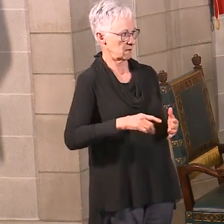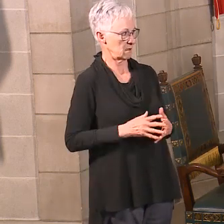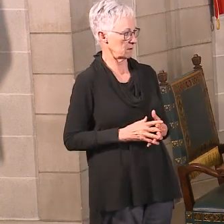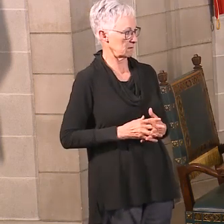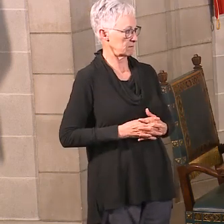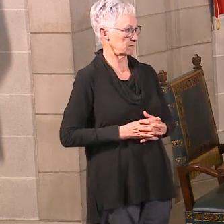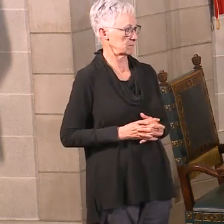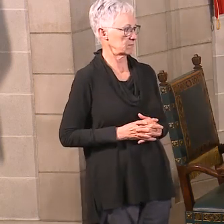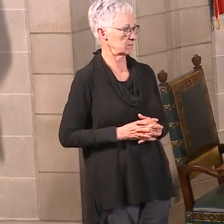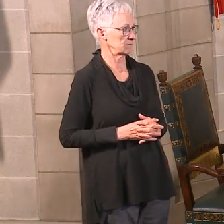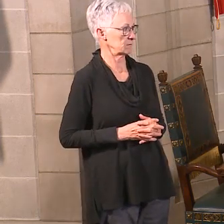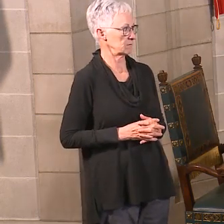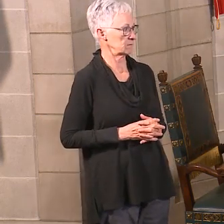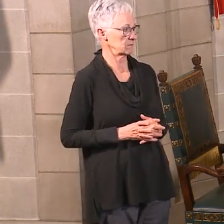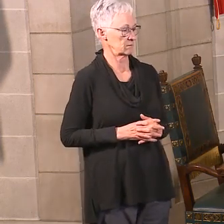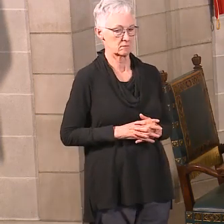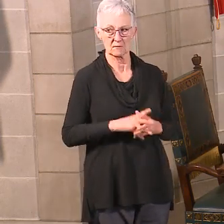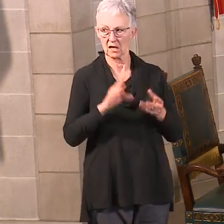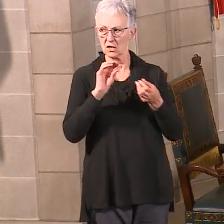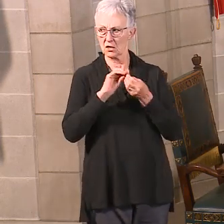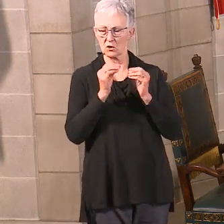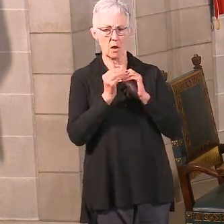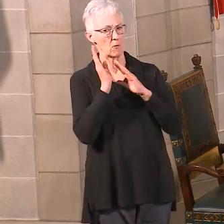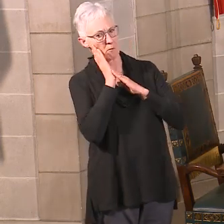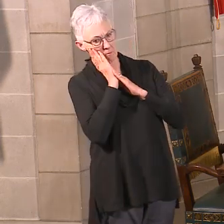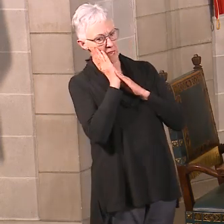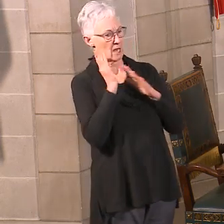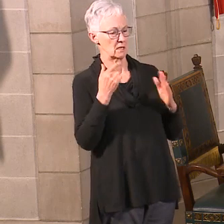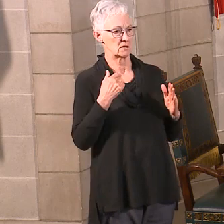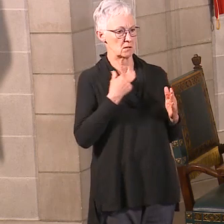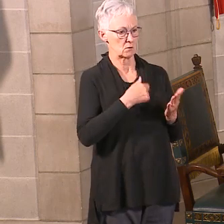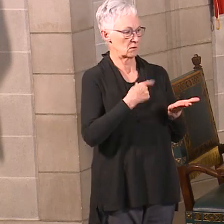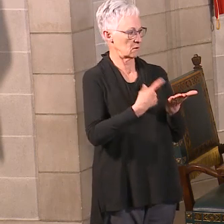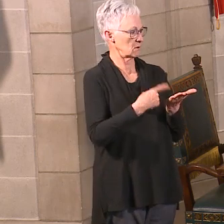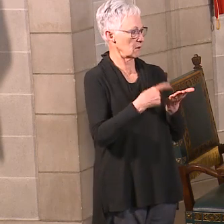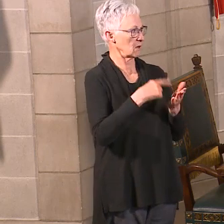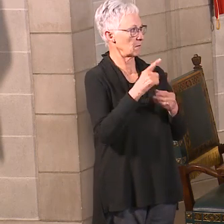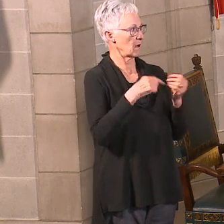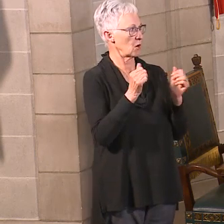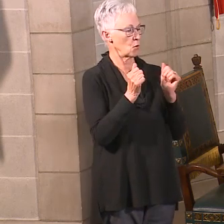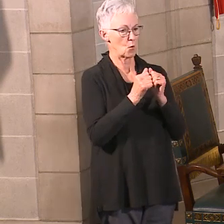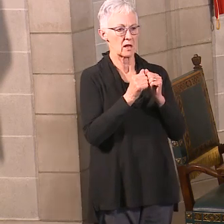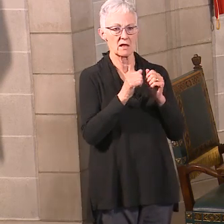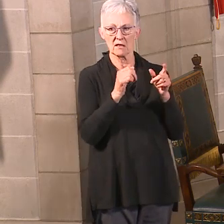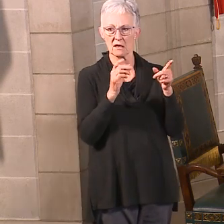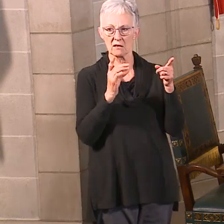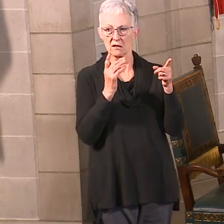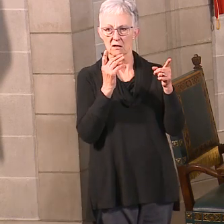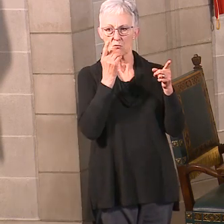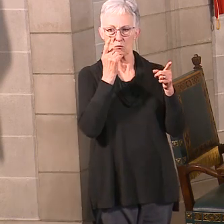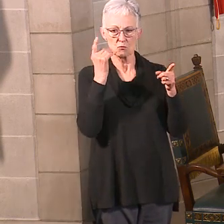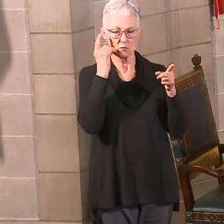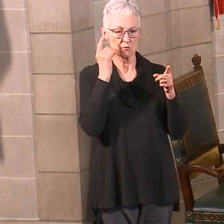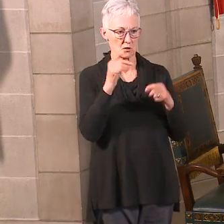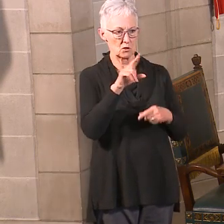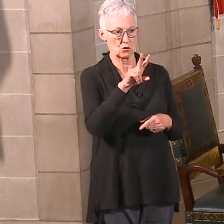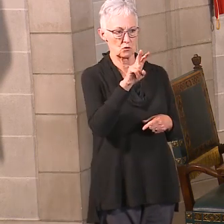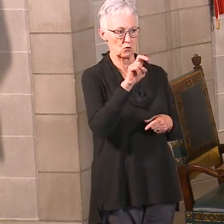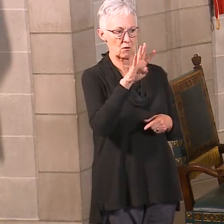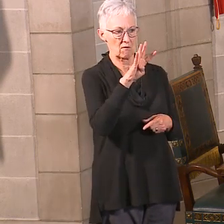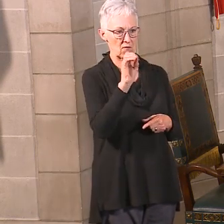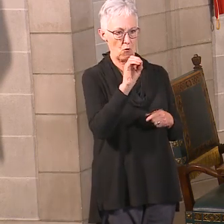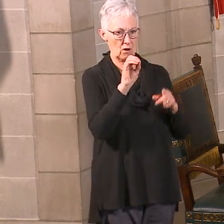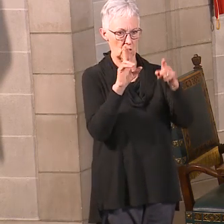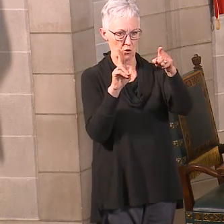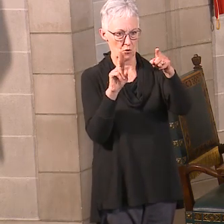And just an update on the number of beds that we were talking about with our Nebraska Accommodation Project. It's 240 beds